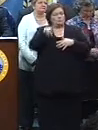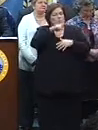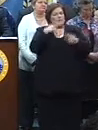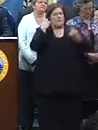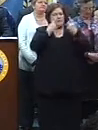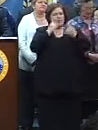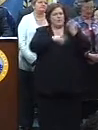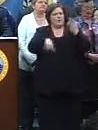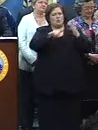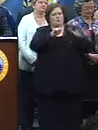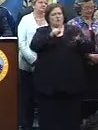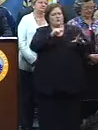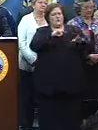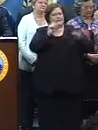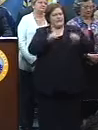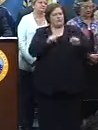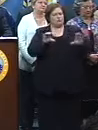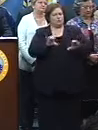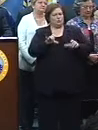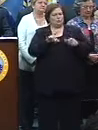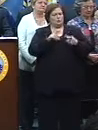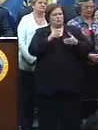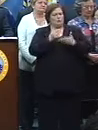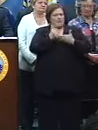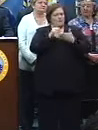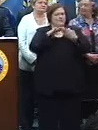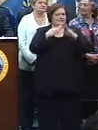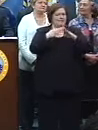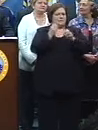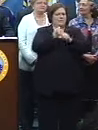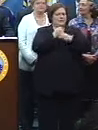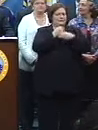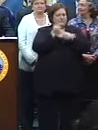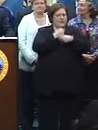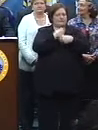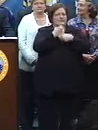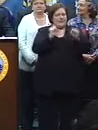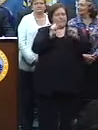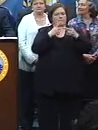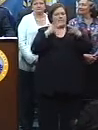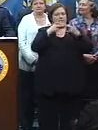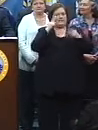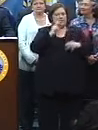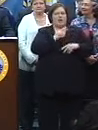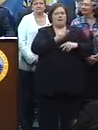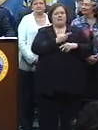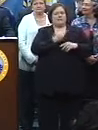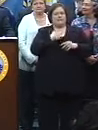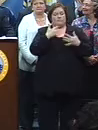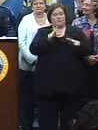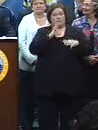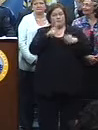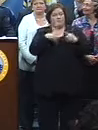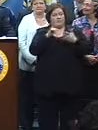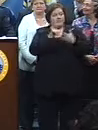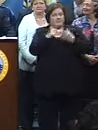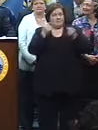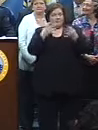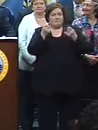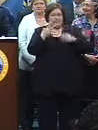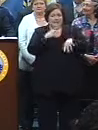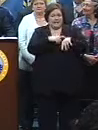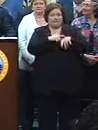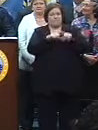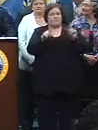personally can do to make sure that the city becomes a safe place for all of us. And it involves so many things, and I've talked about this so many